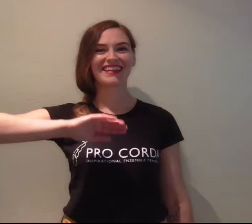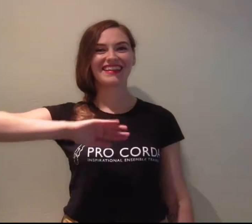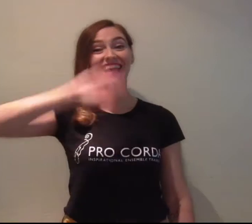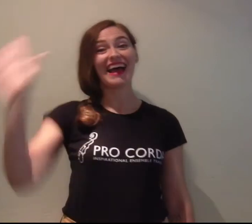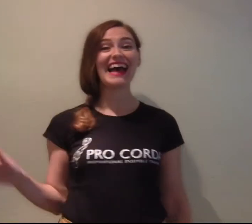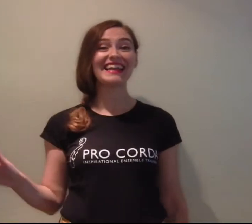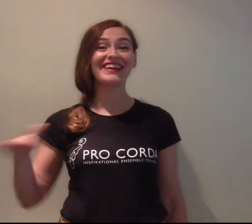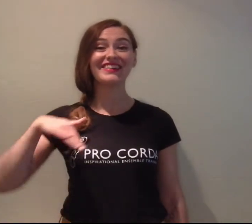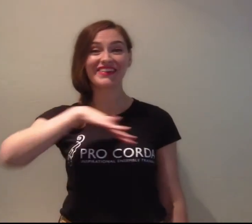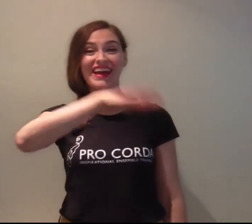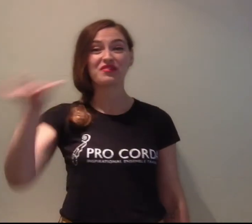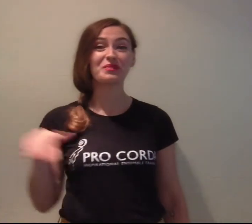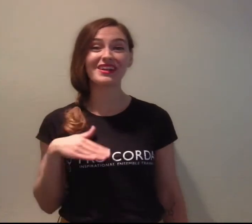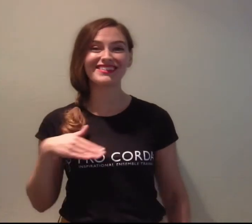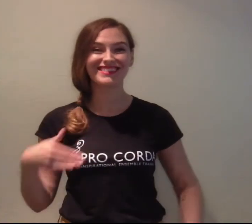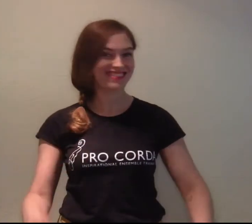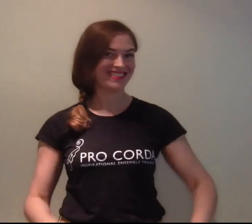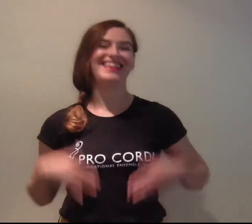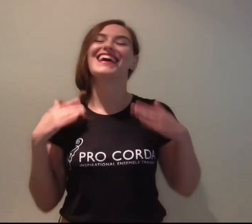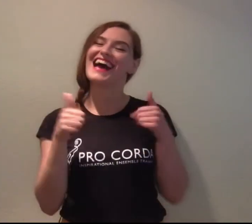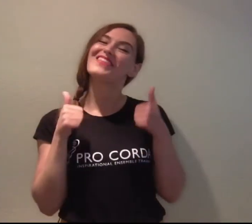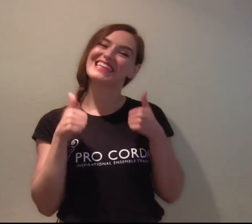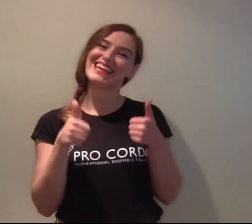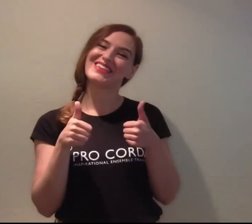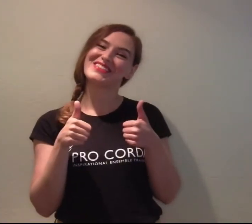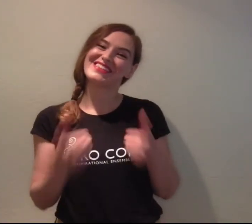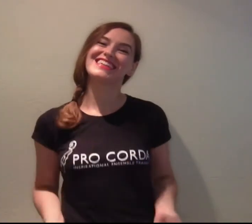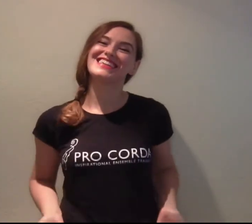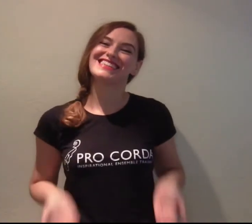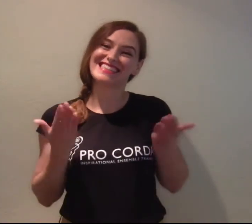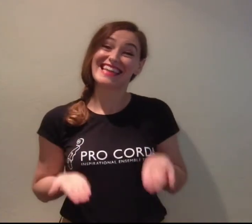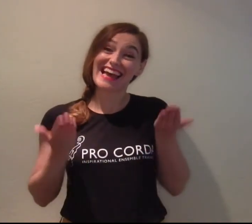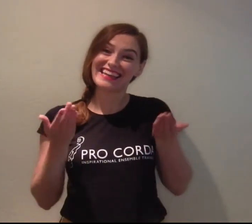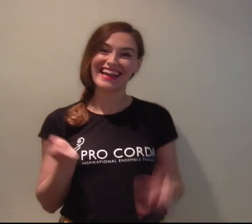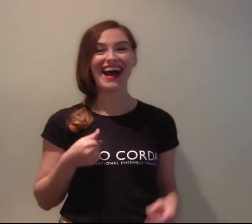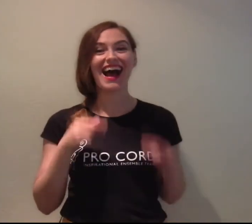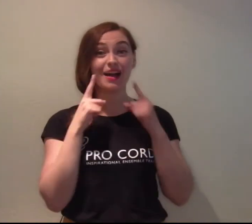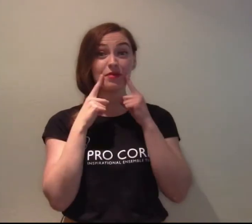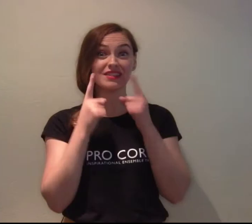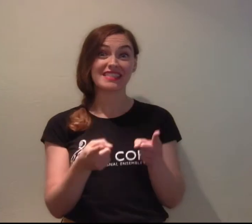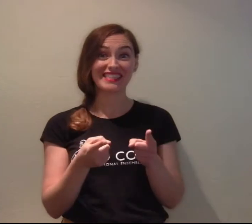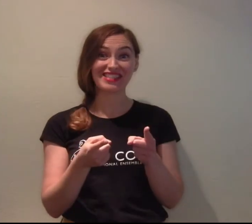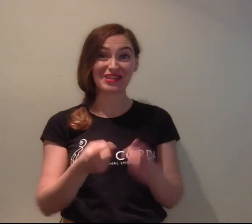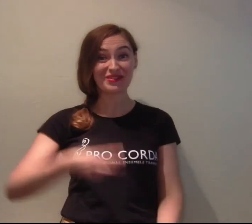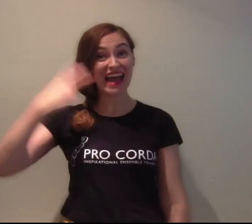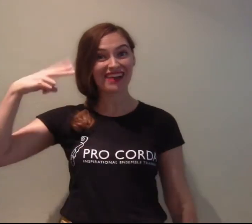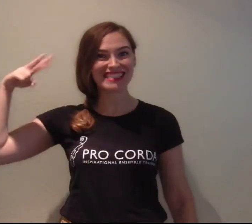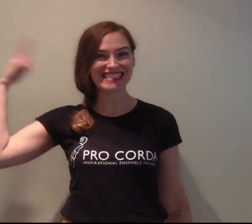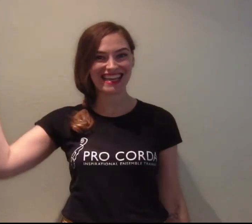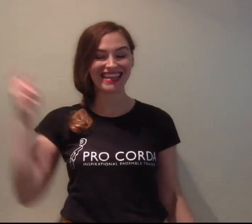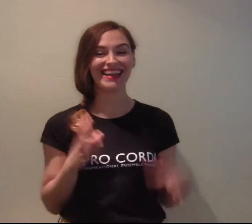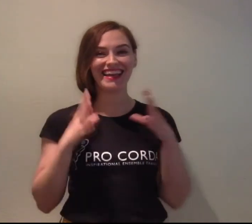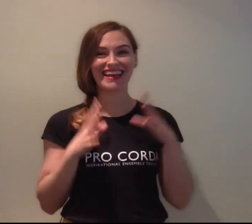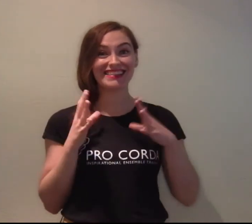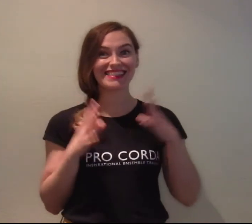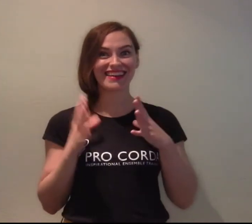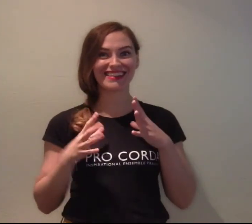Hello everyone! How are you? Today I'm going to teach you how to sing and sign